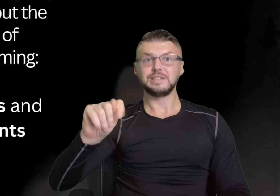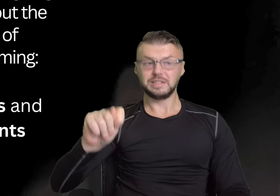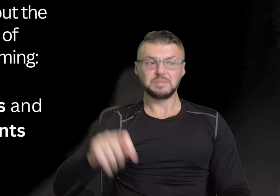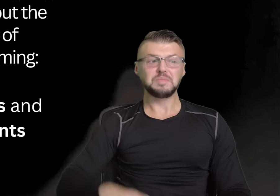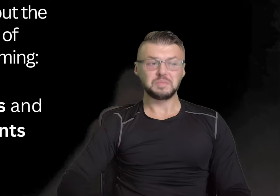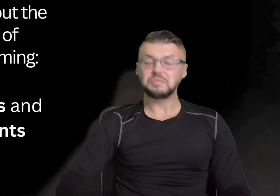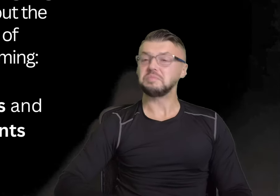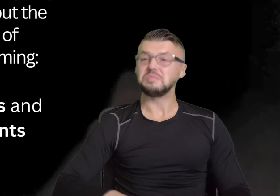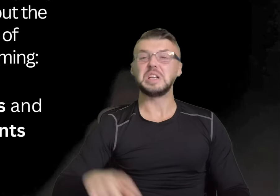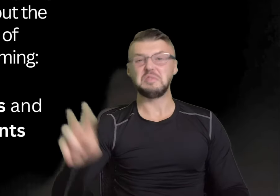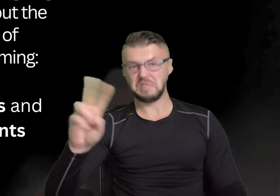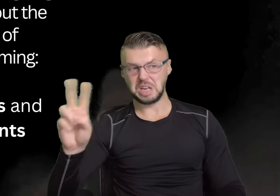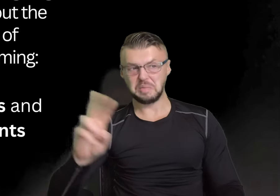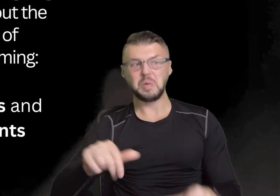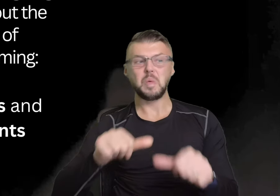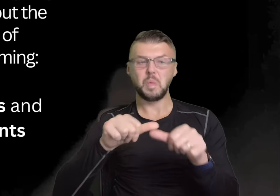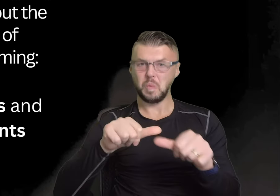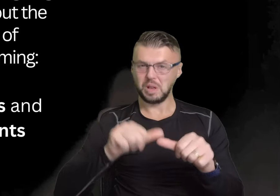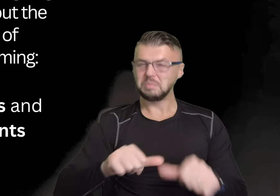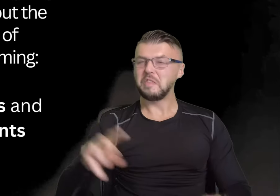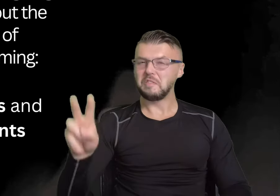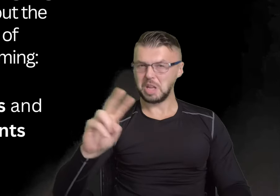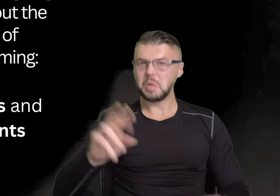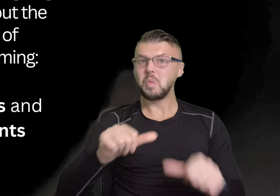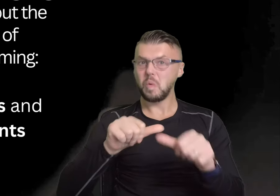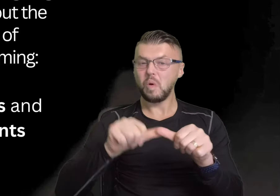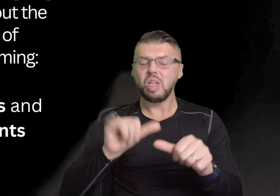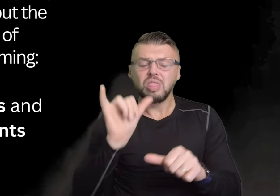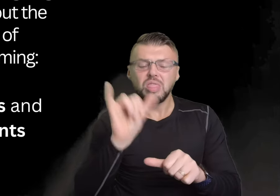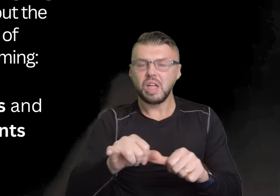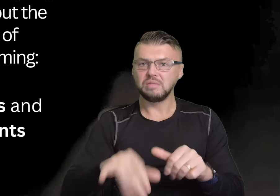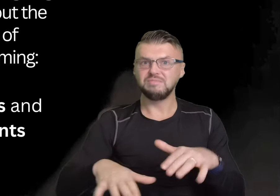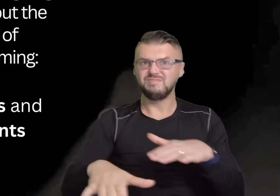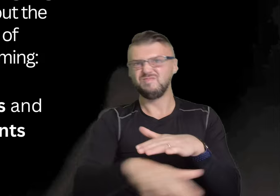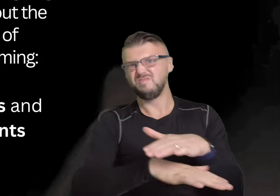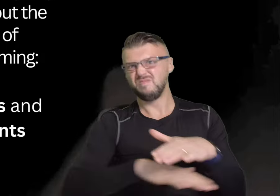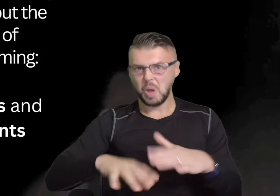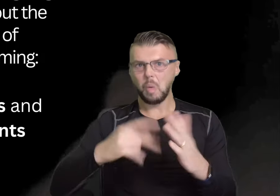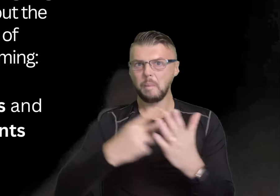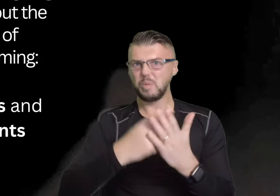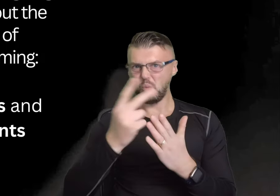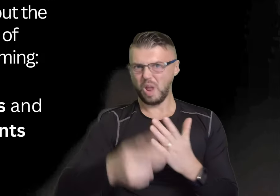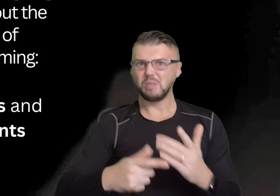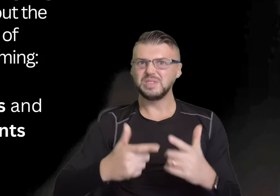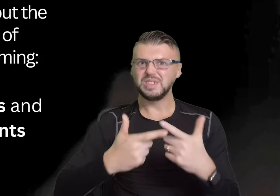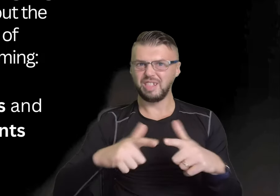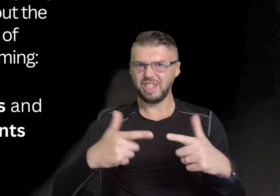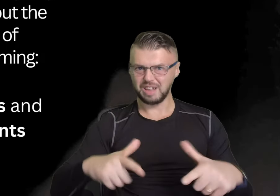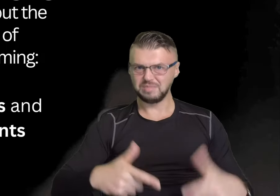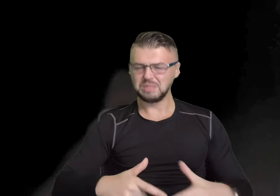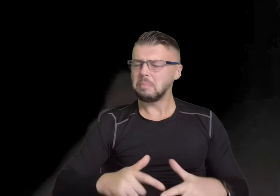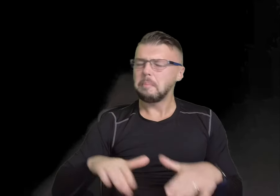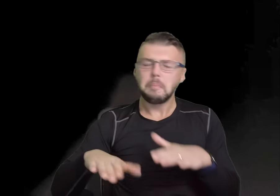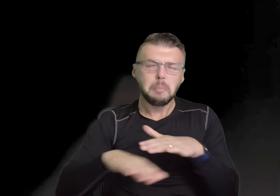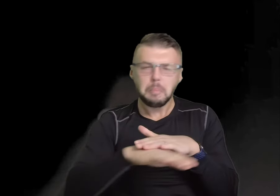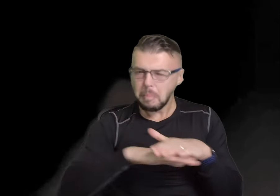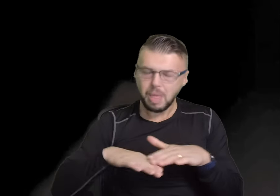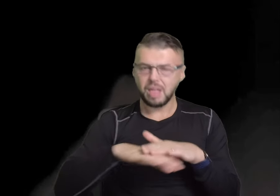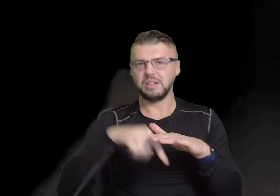Variable and constants, they're both basics of programming language. The basics of